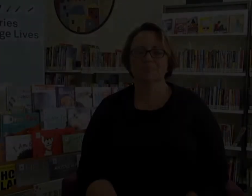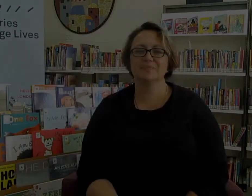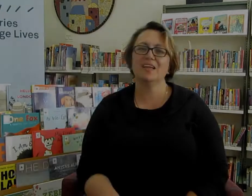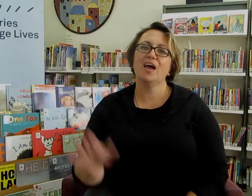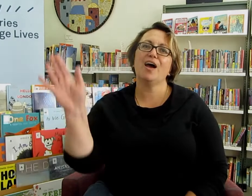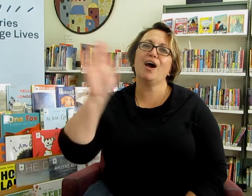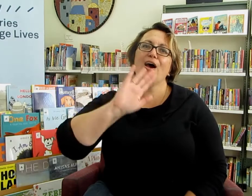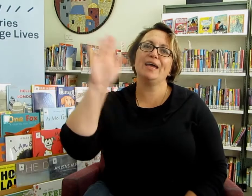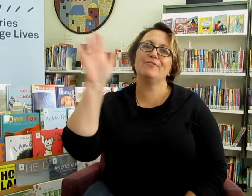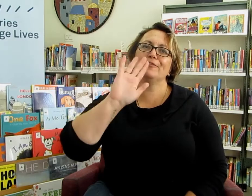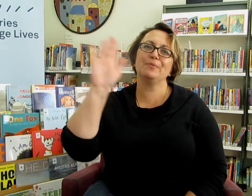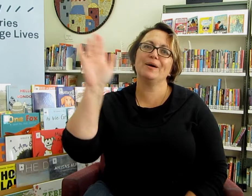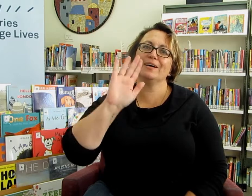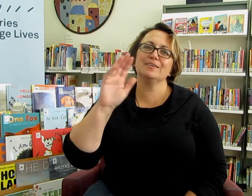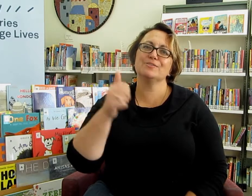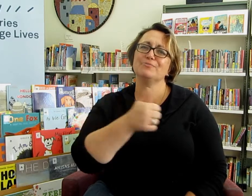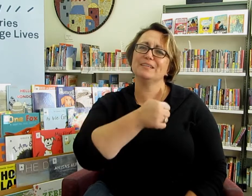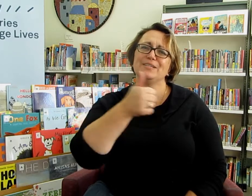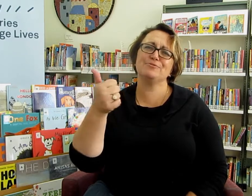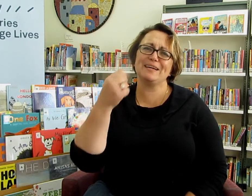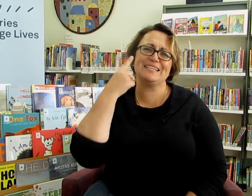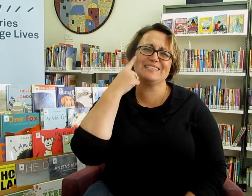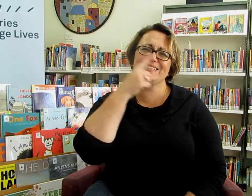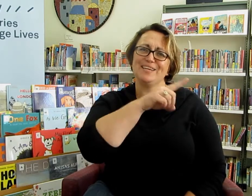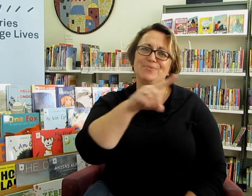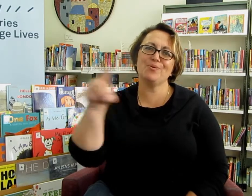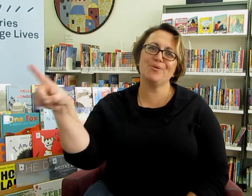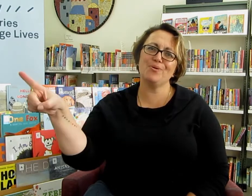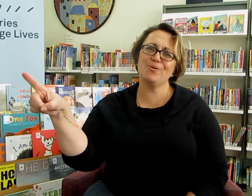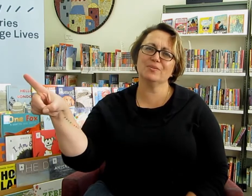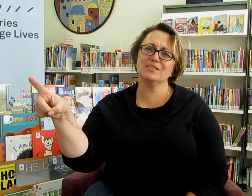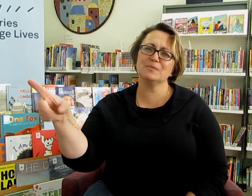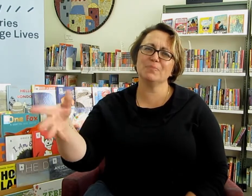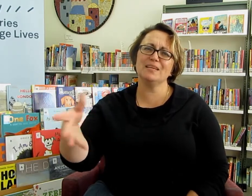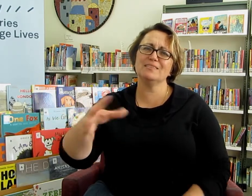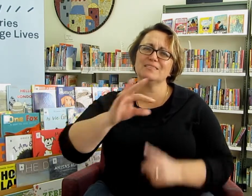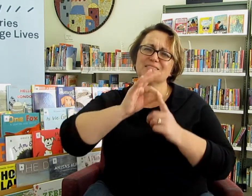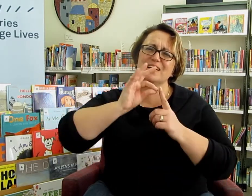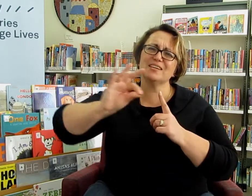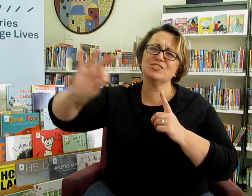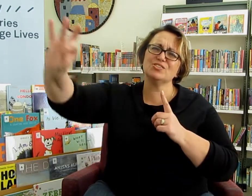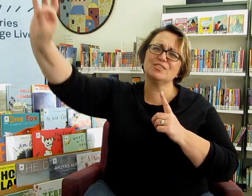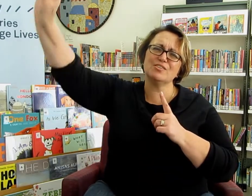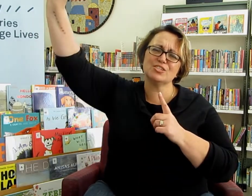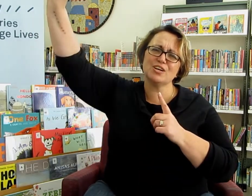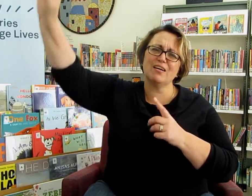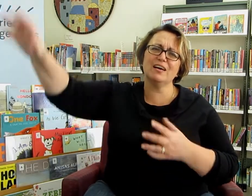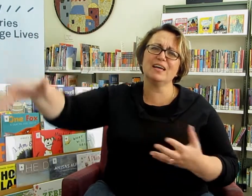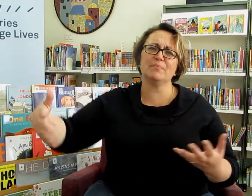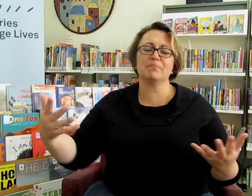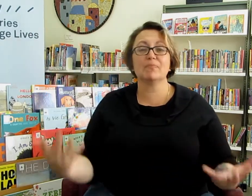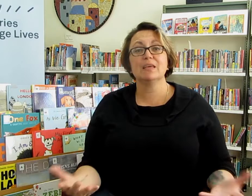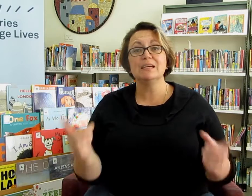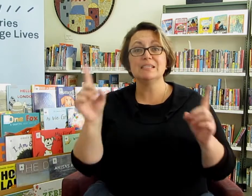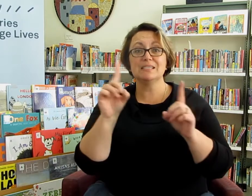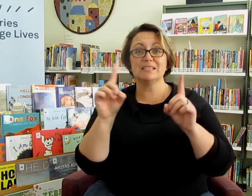hi everyone it's really great to see you all it's been such a long time today